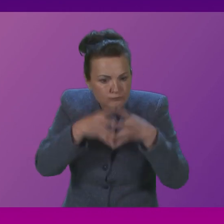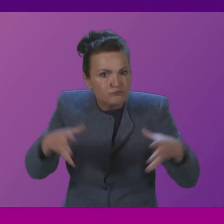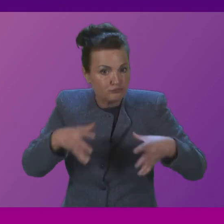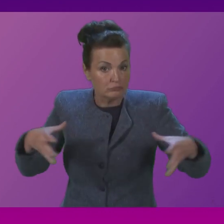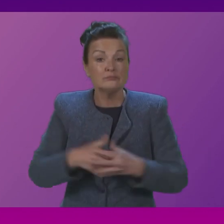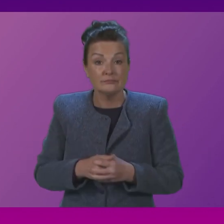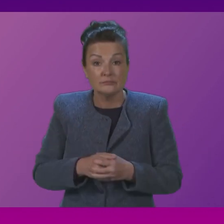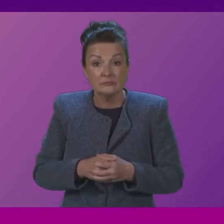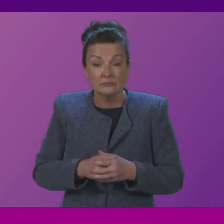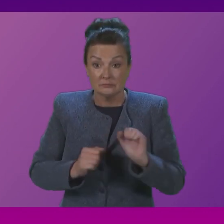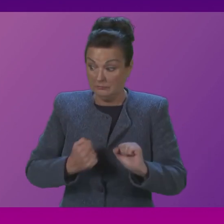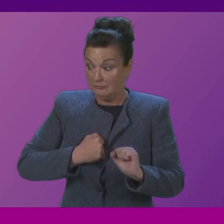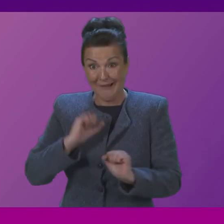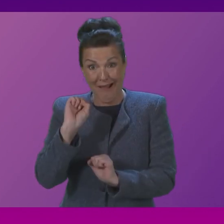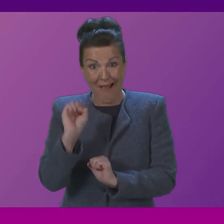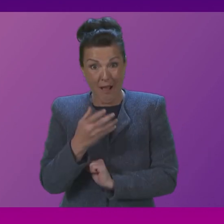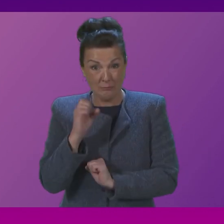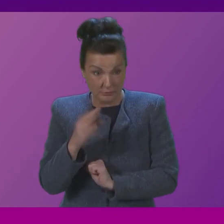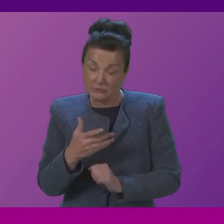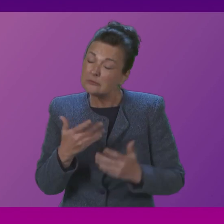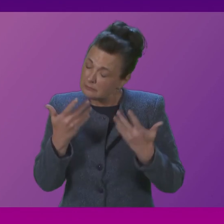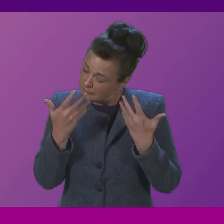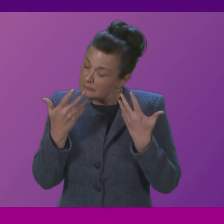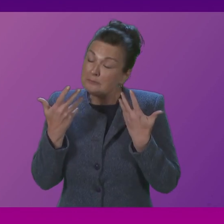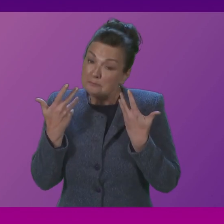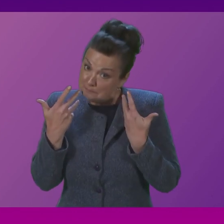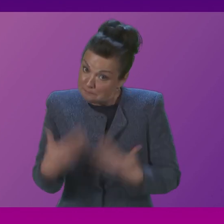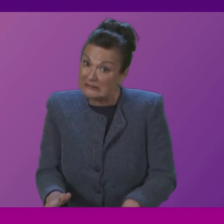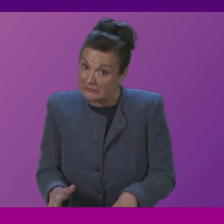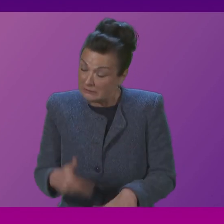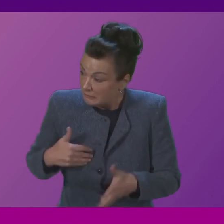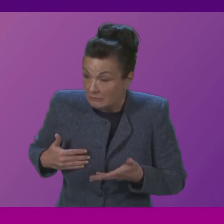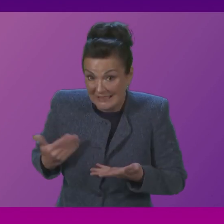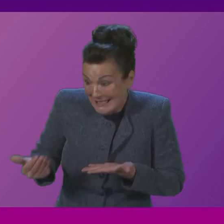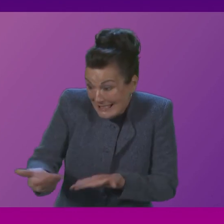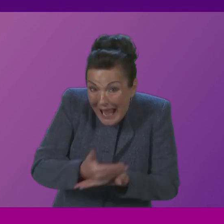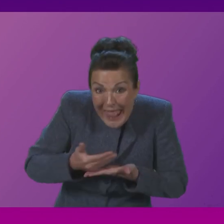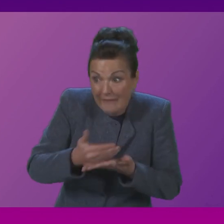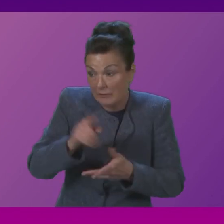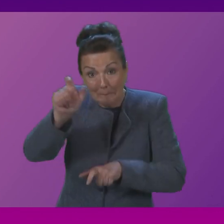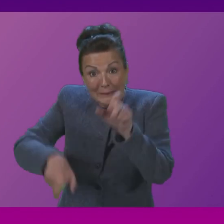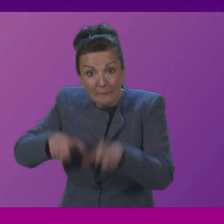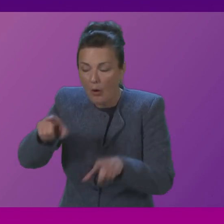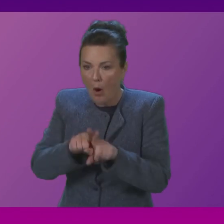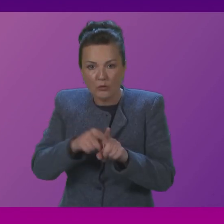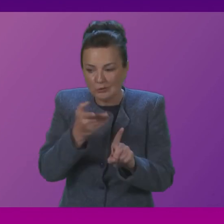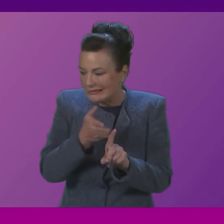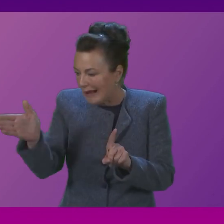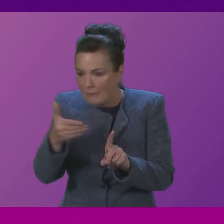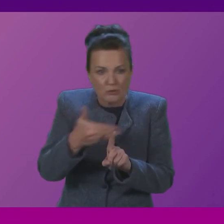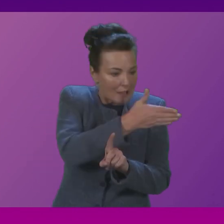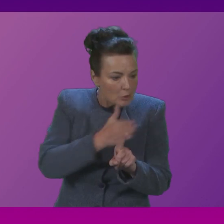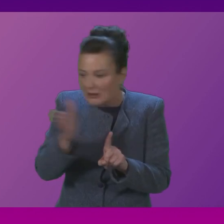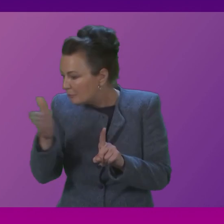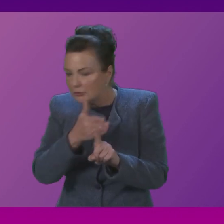Our ambulances are saving more critically unwell patients than ever before. They're diverting cases away from accident